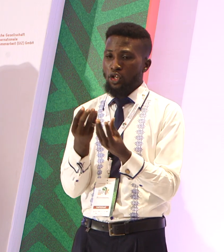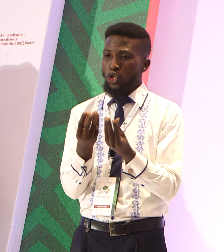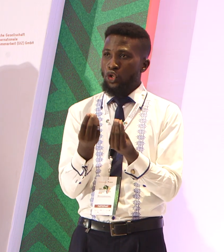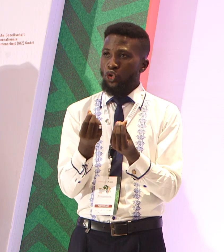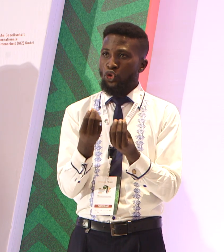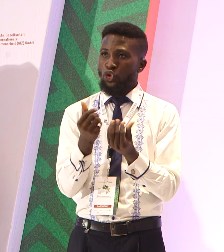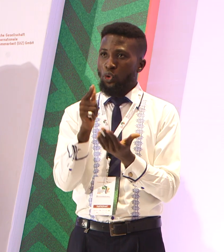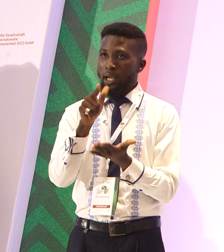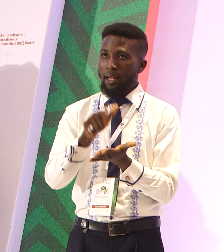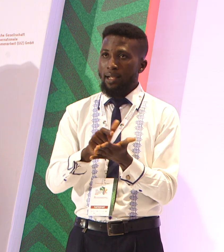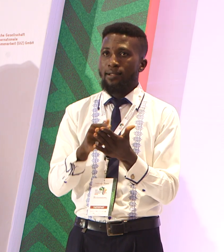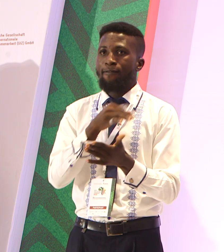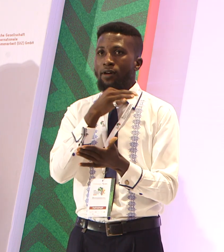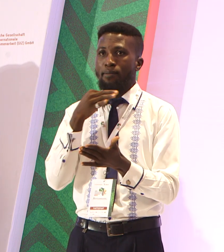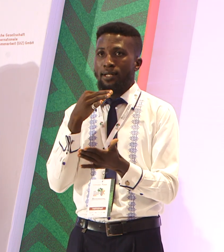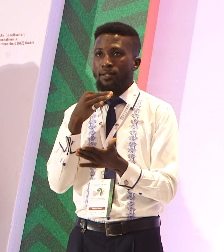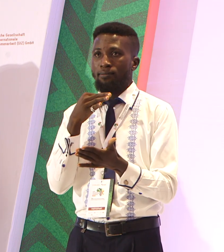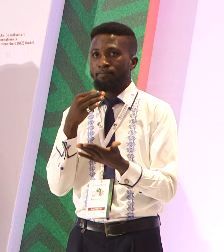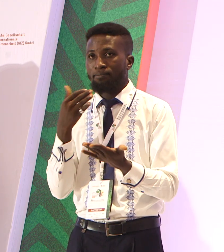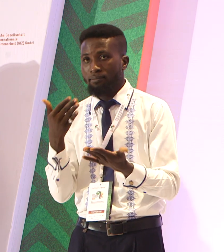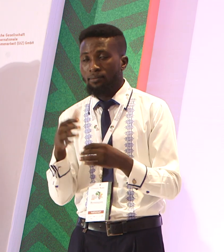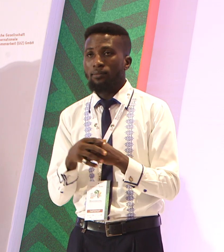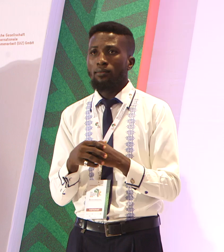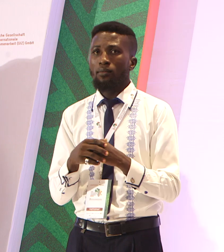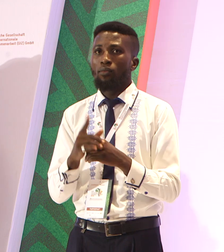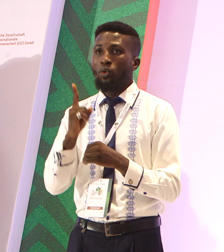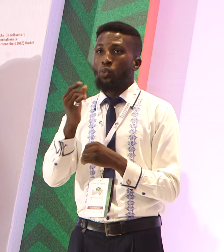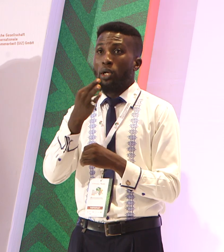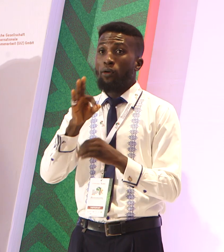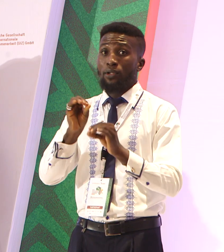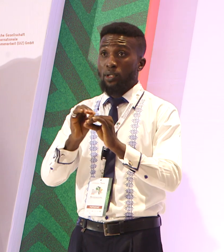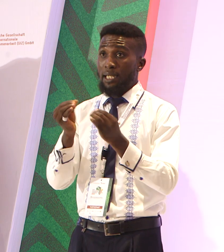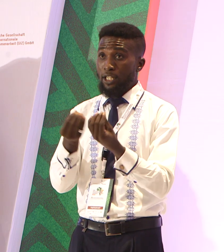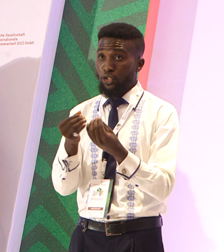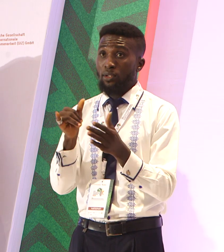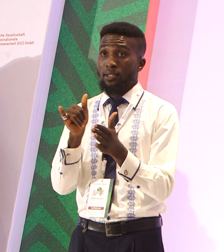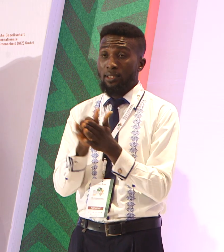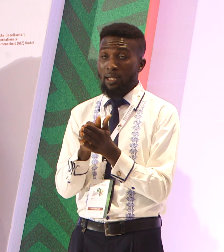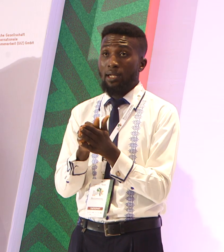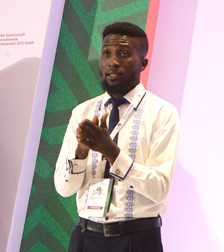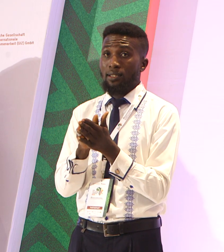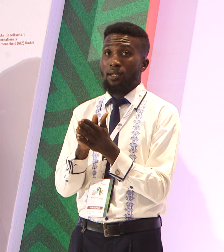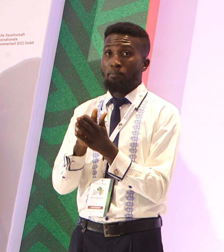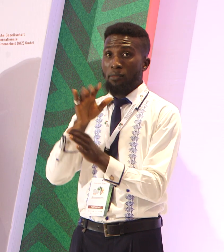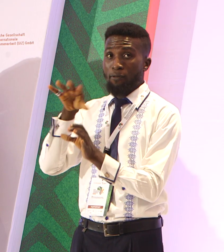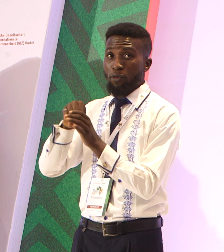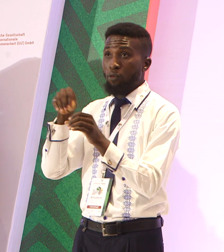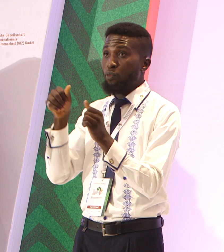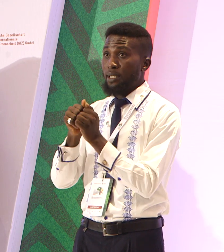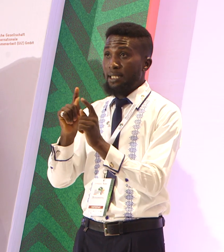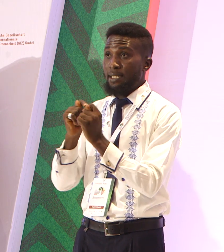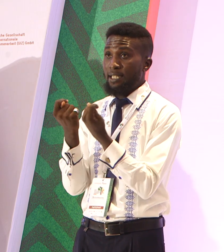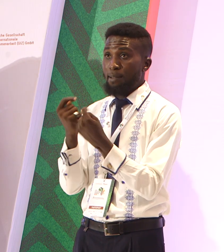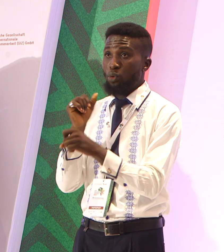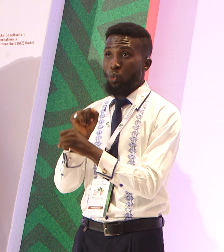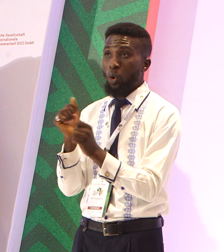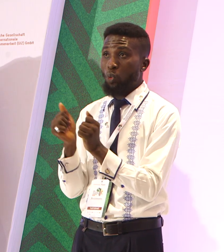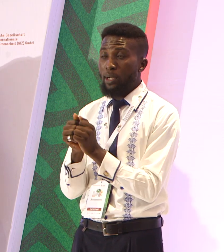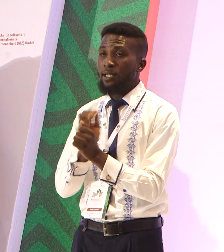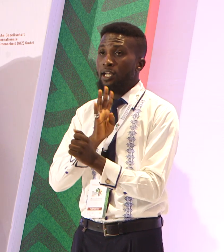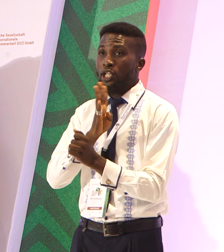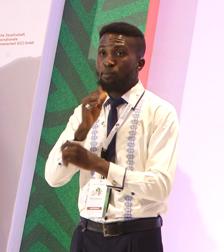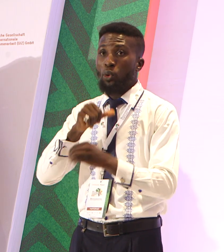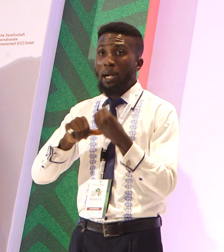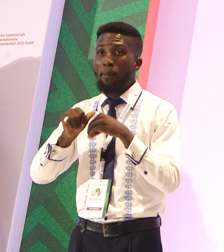farming and soil-less farming. And one of the organizations among the team we worked with spoke about how